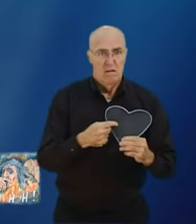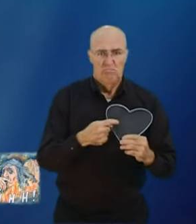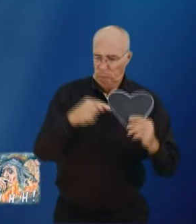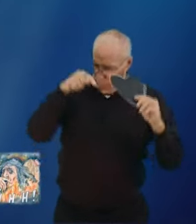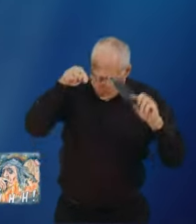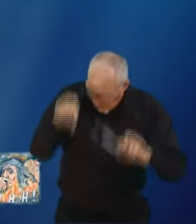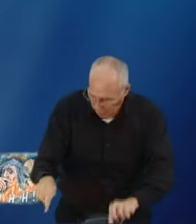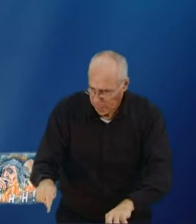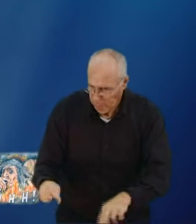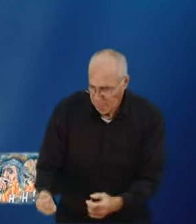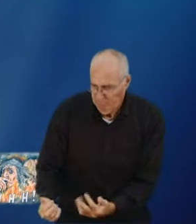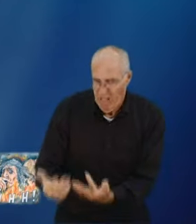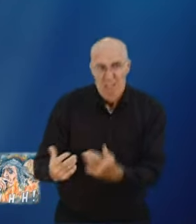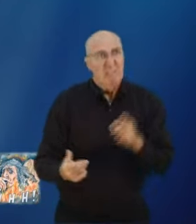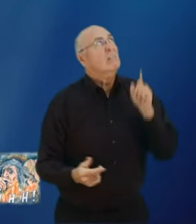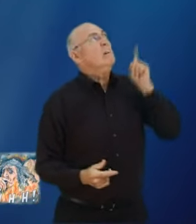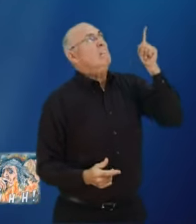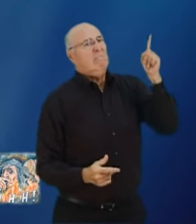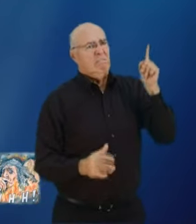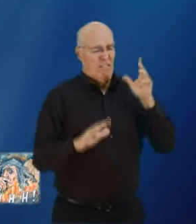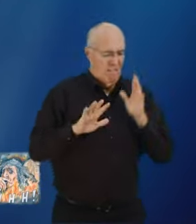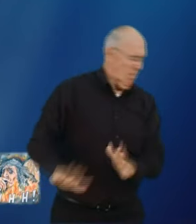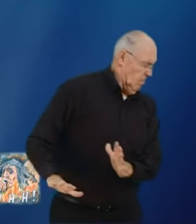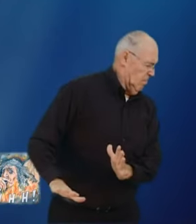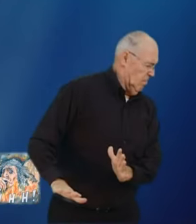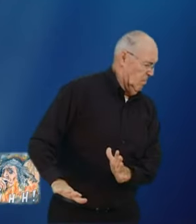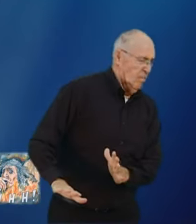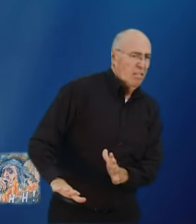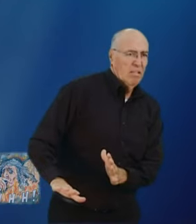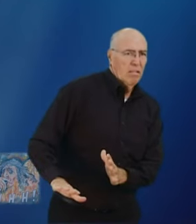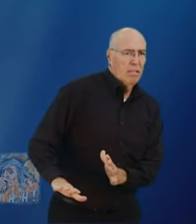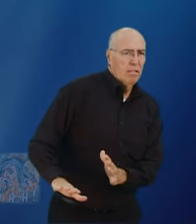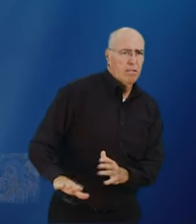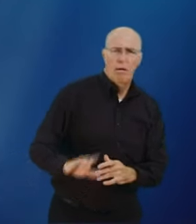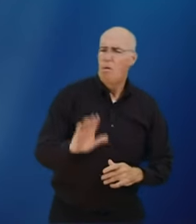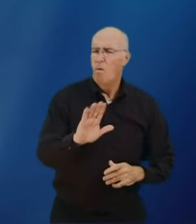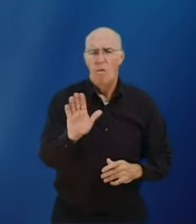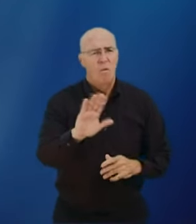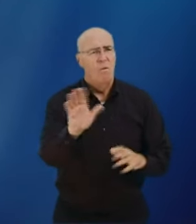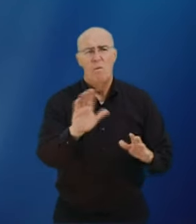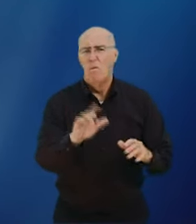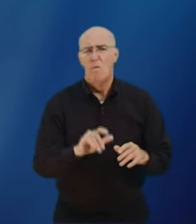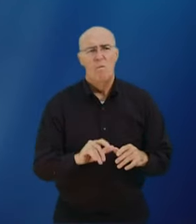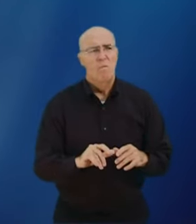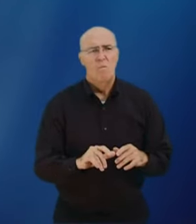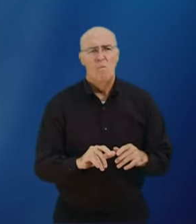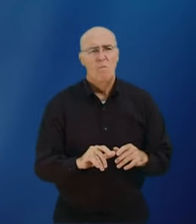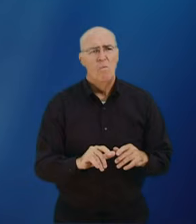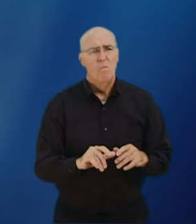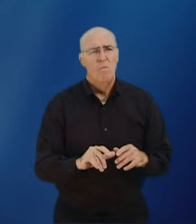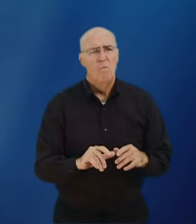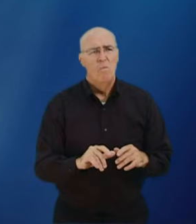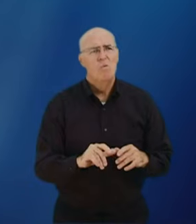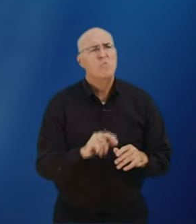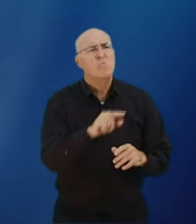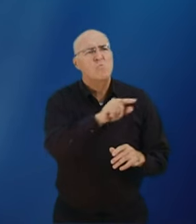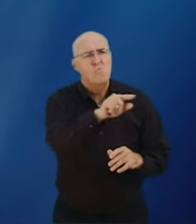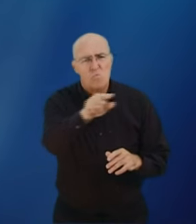and warned about sin which will lead people to hell he warned them about rejecting